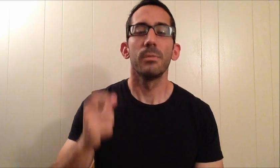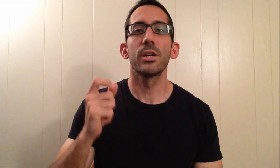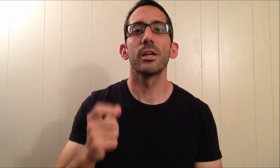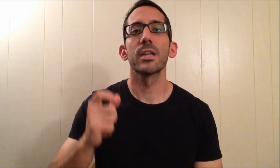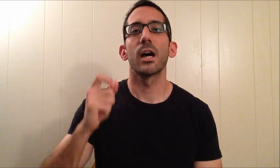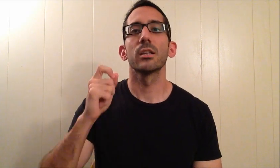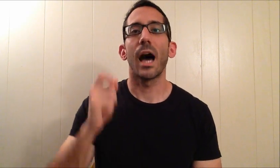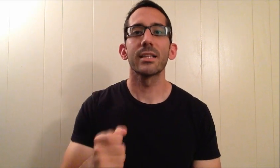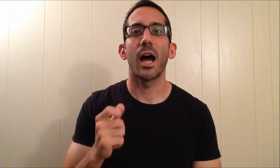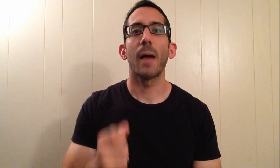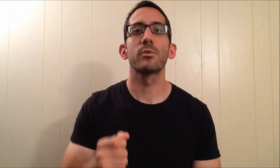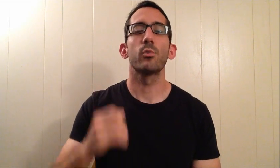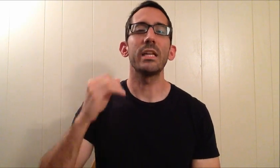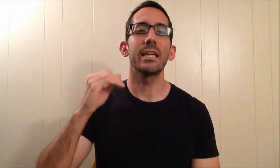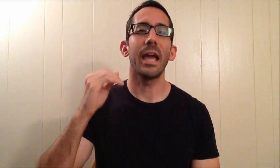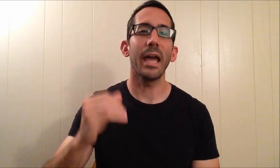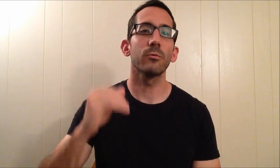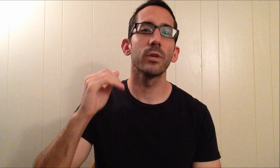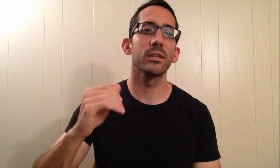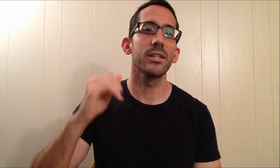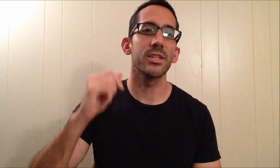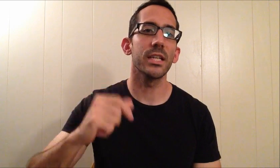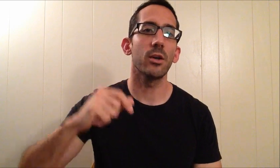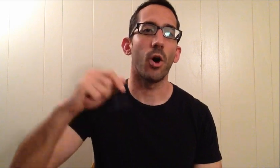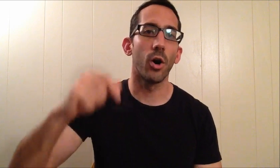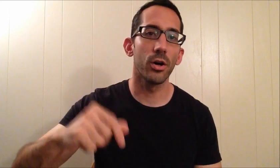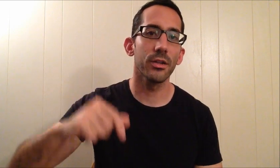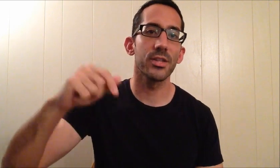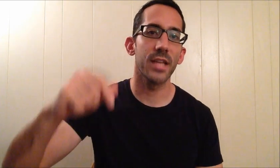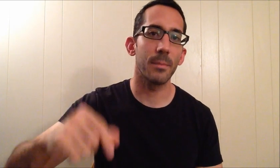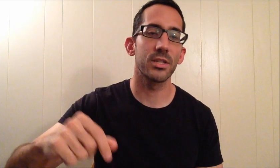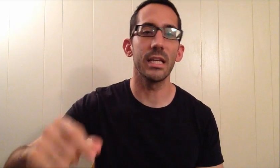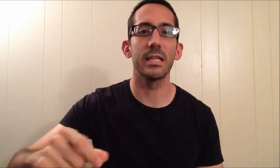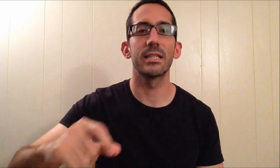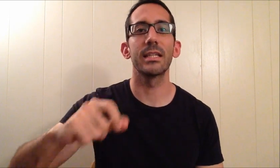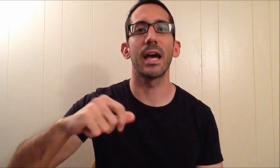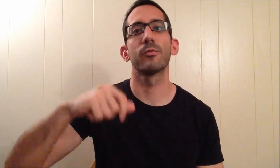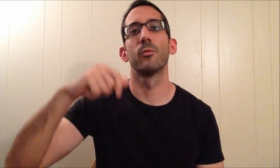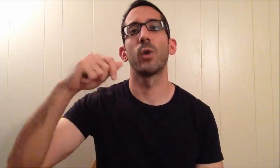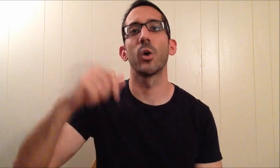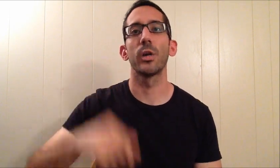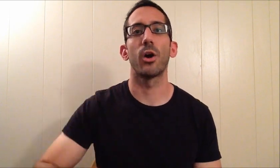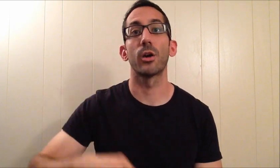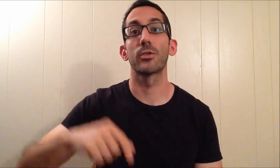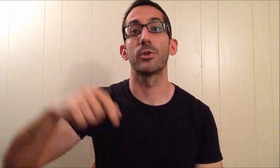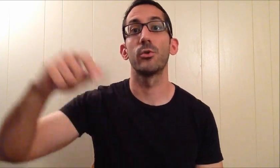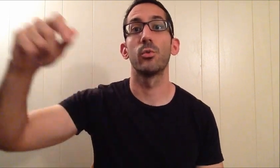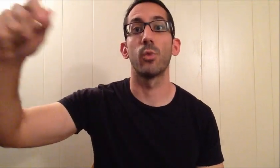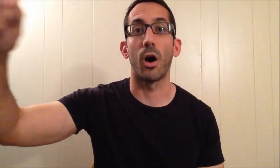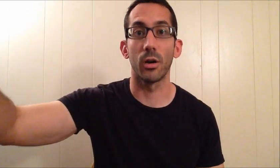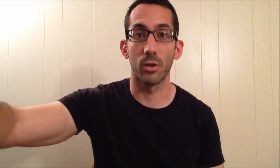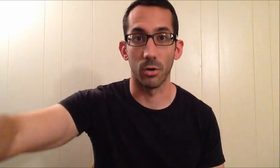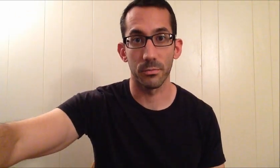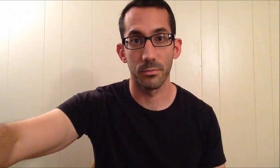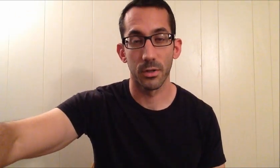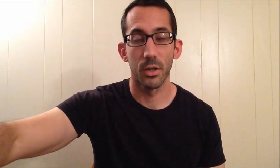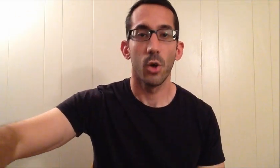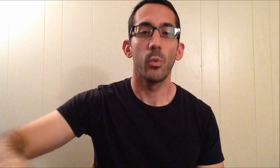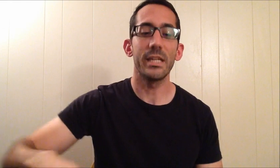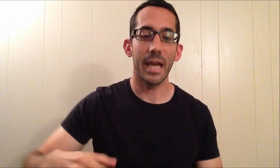Because a lot of times we can't really see all the steps needed to get from where we are to our goal. We